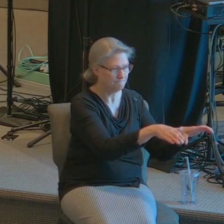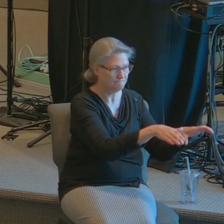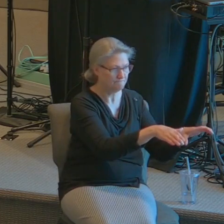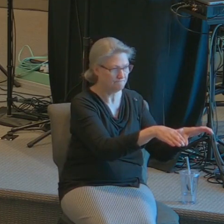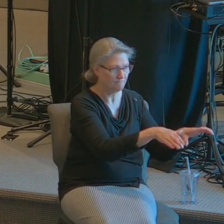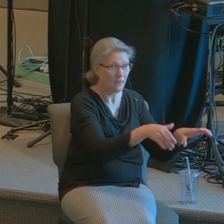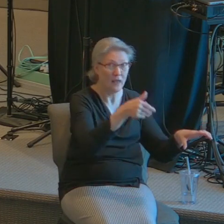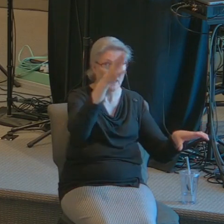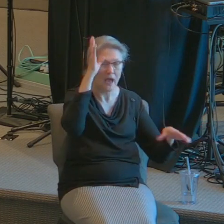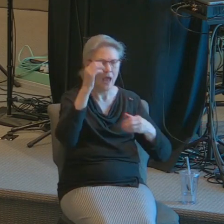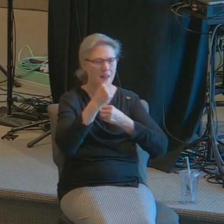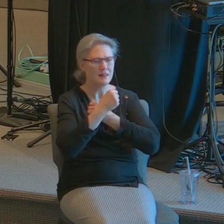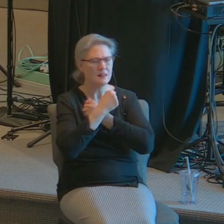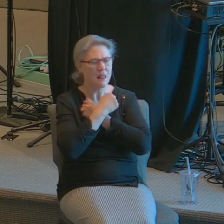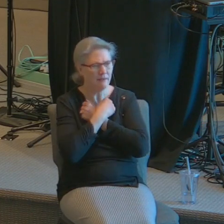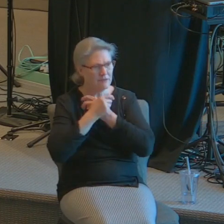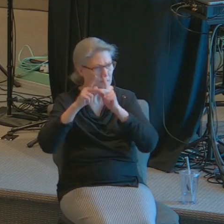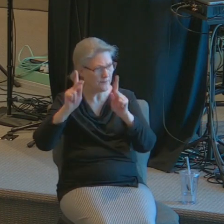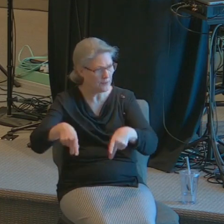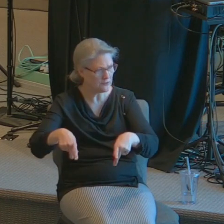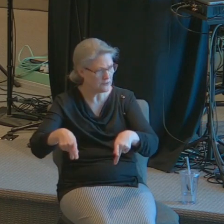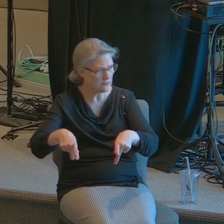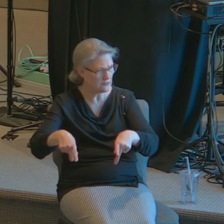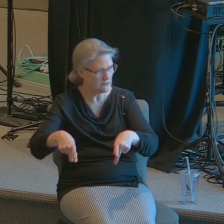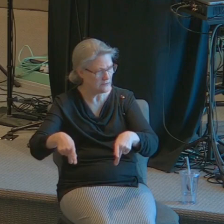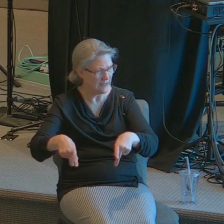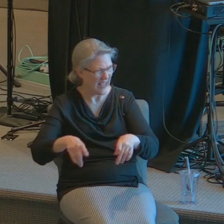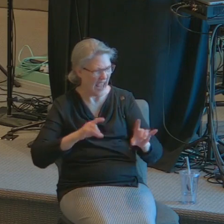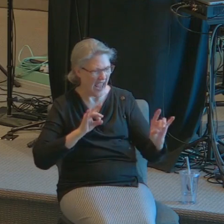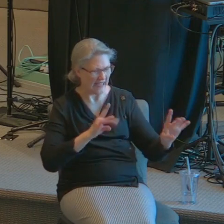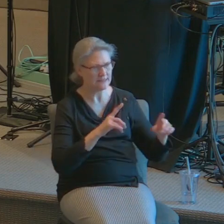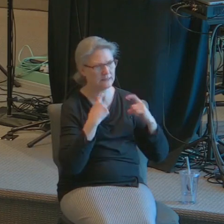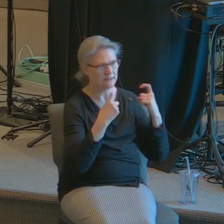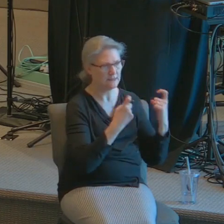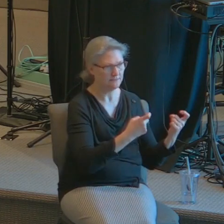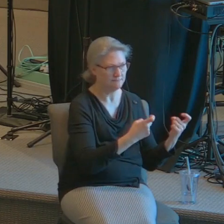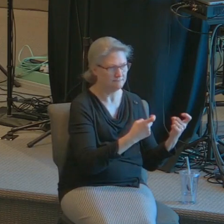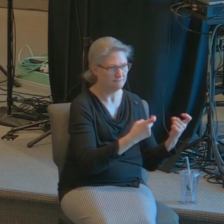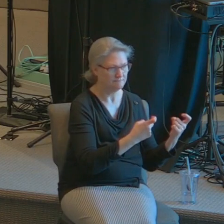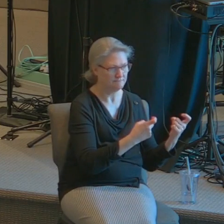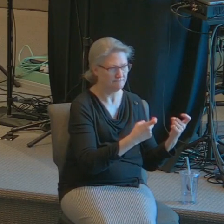God loves the sinner but he hates the sin